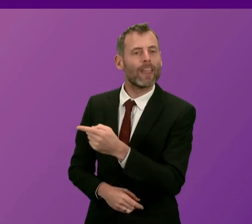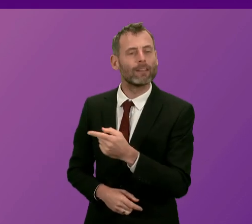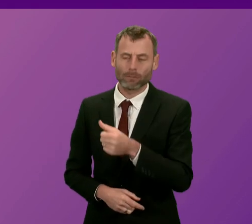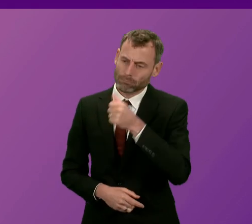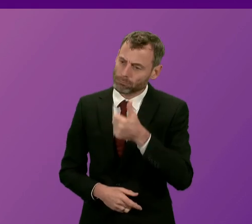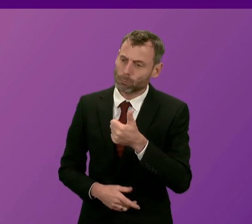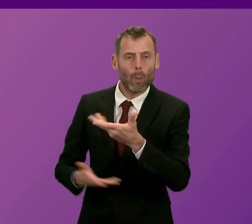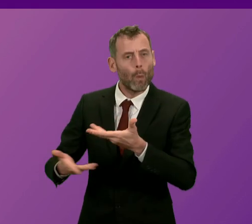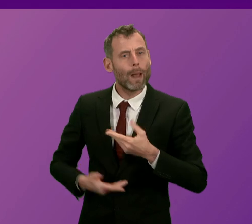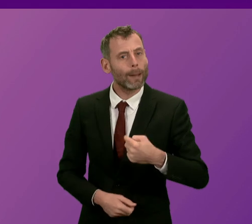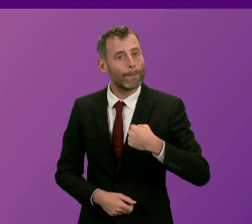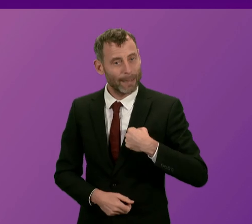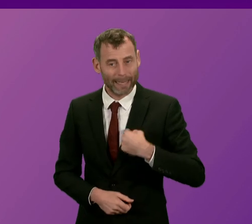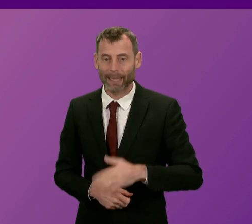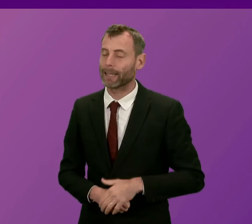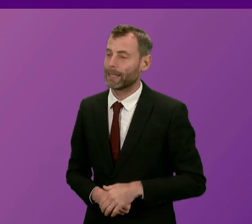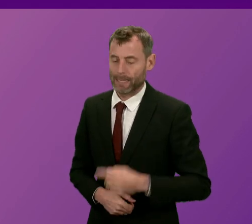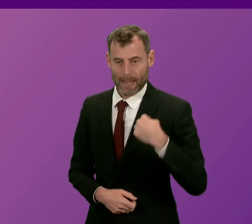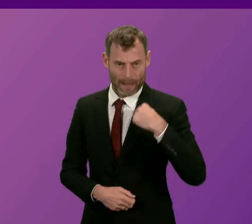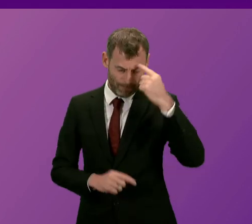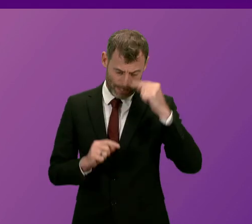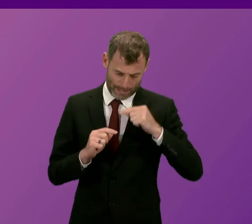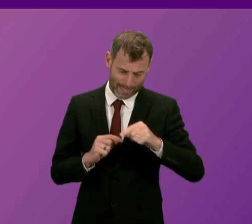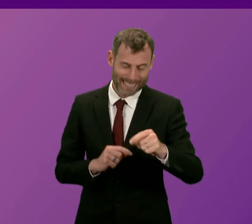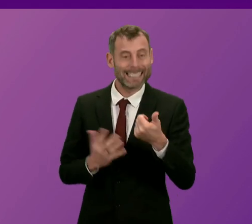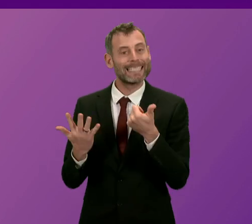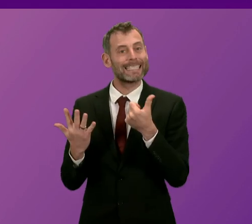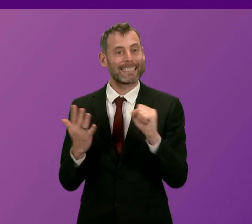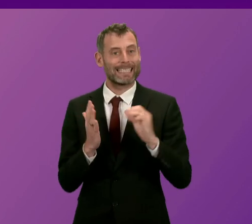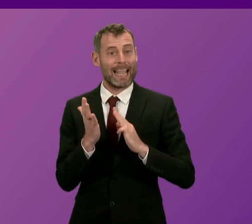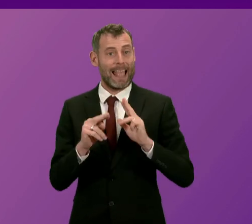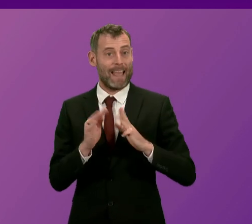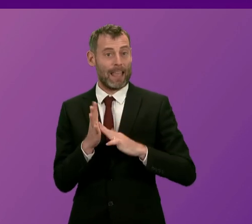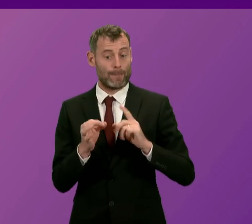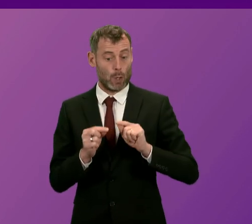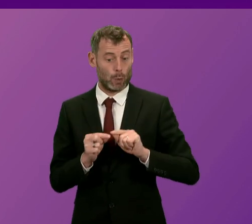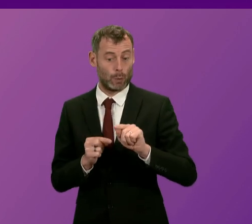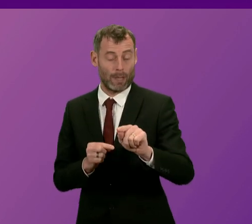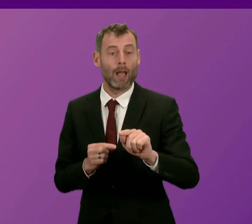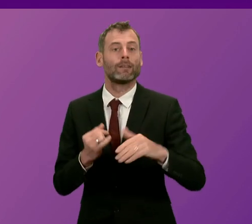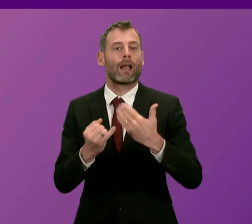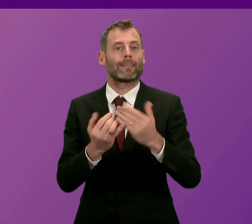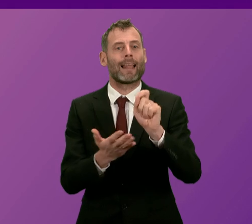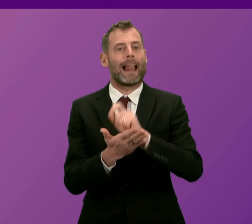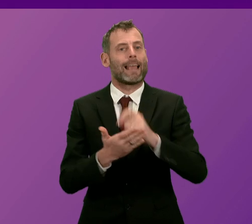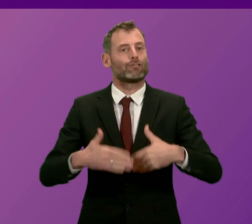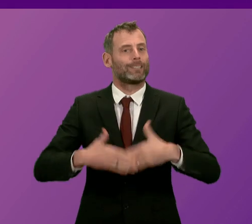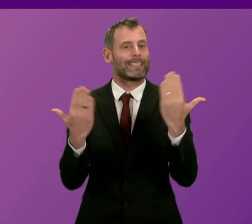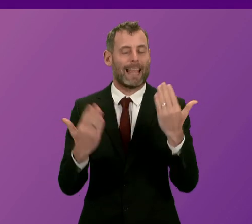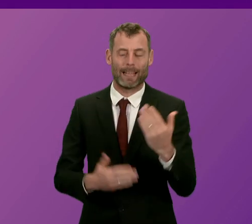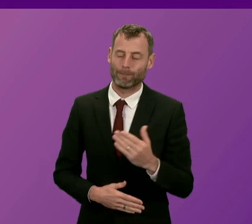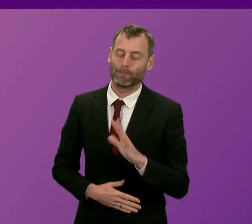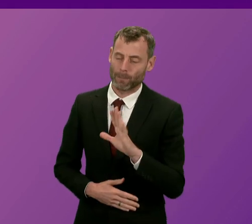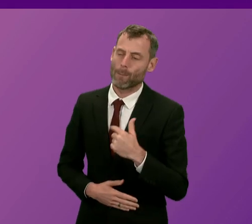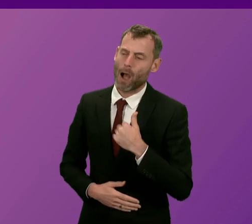exchanges. have counted 60 until election day but what I really hope for from the First Minister is some answers. One in